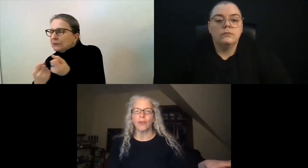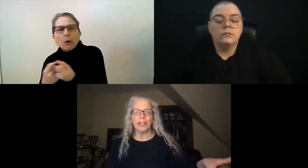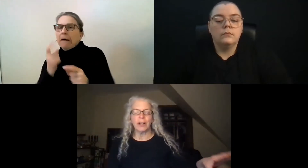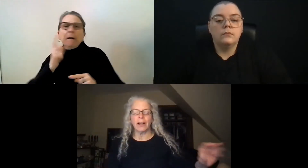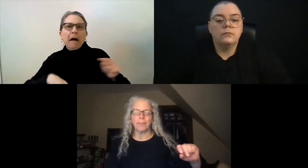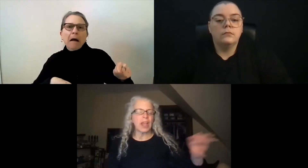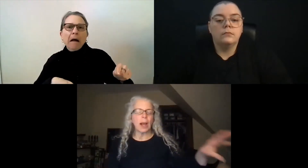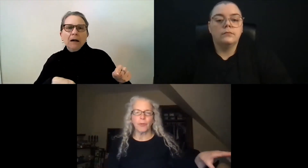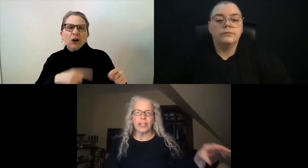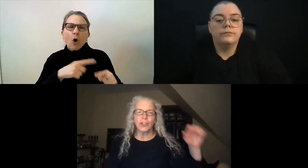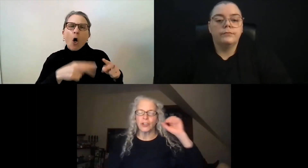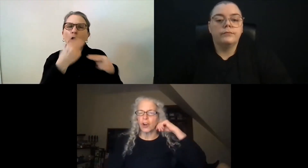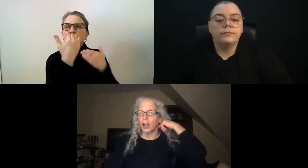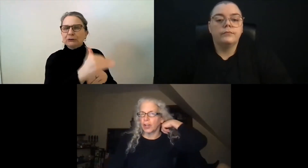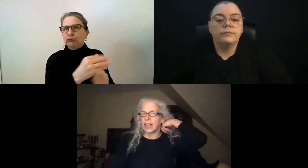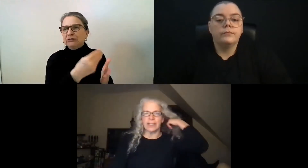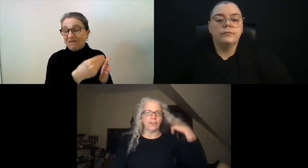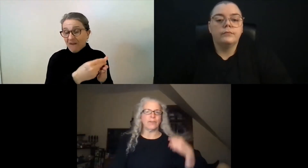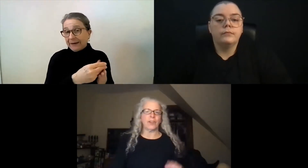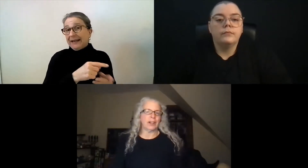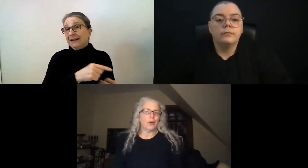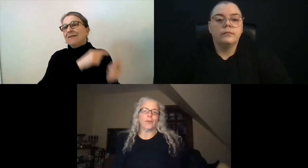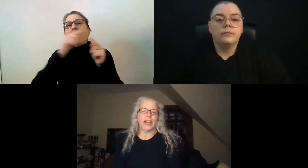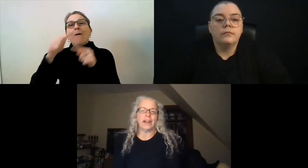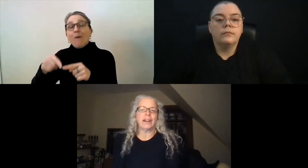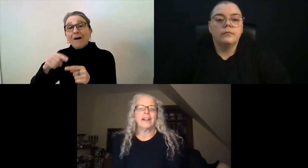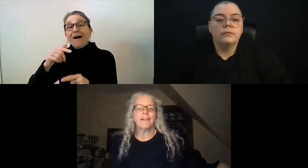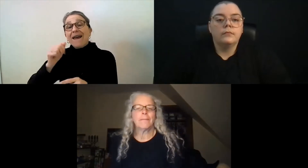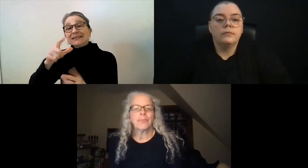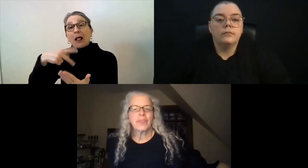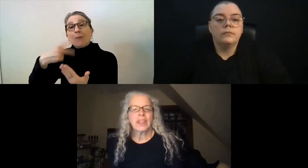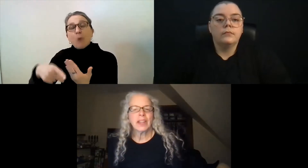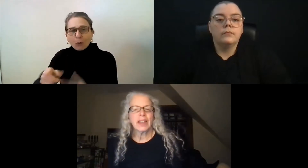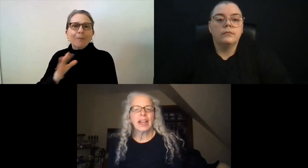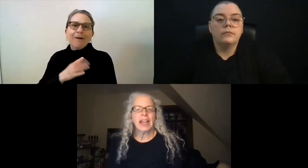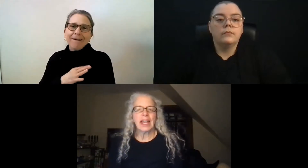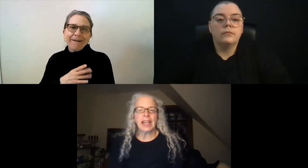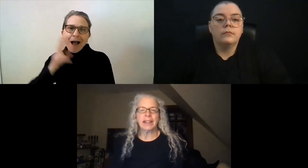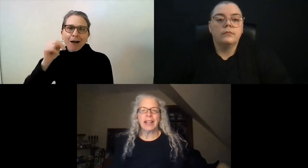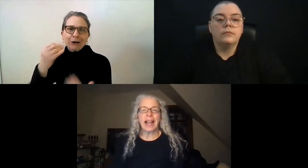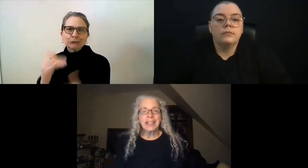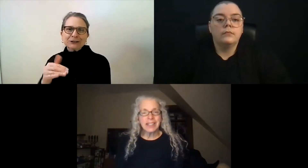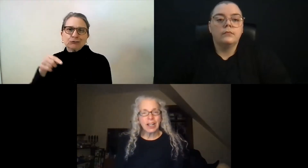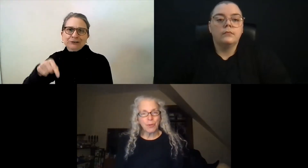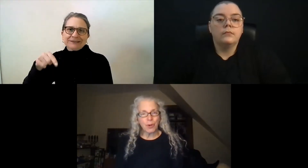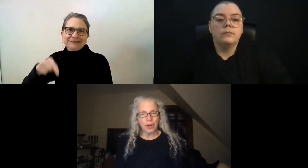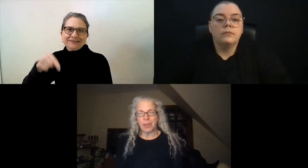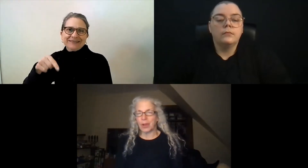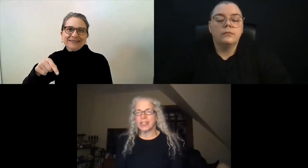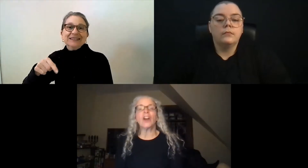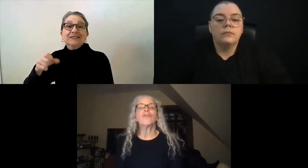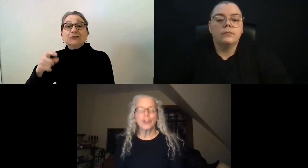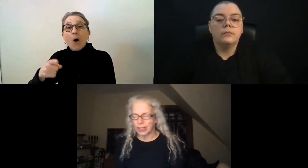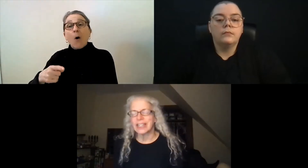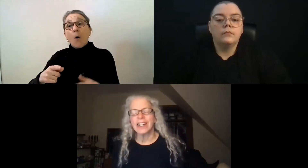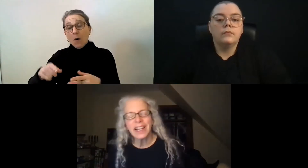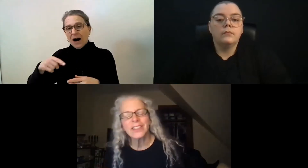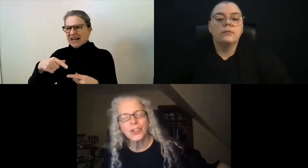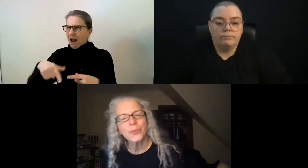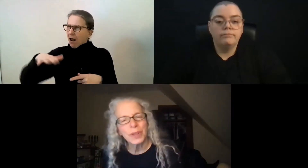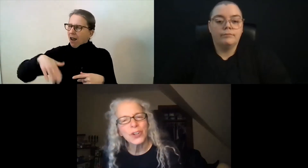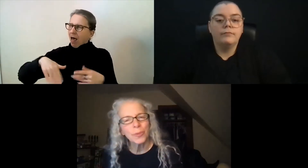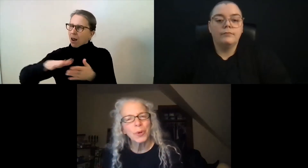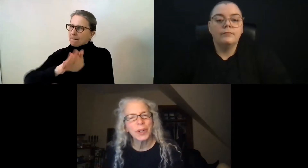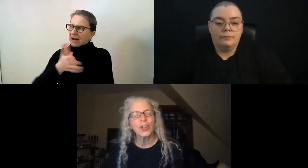other operations or other kinds of overhead. And the ASL program, though, is unrestricted.